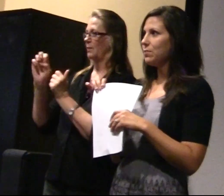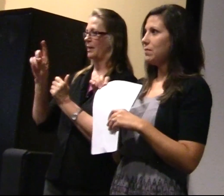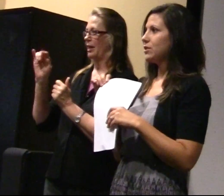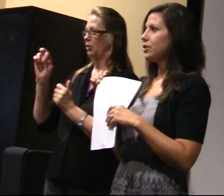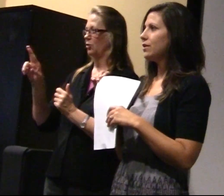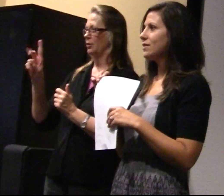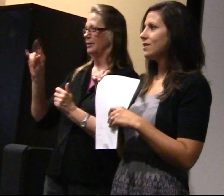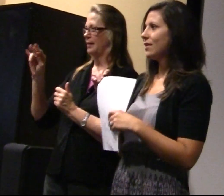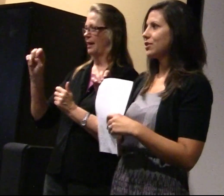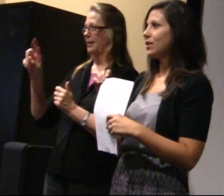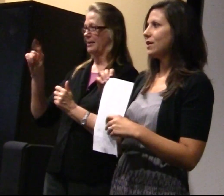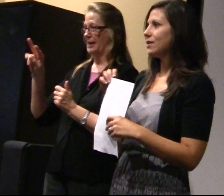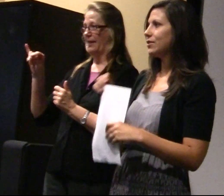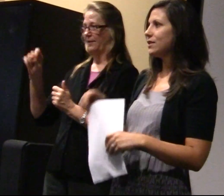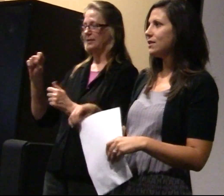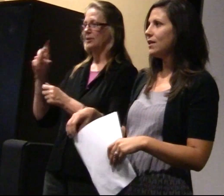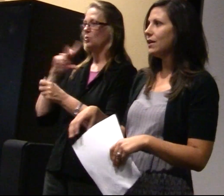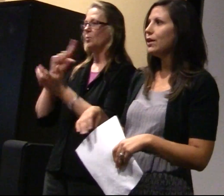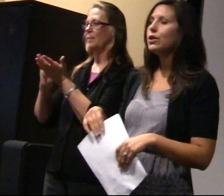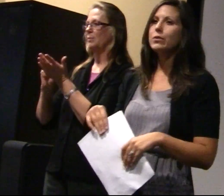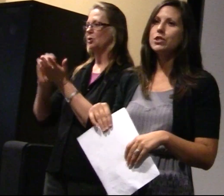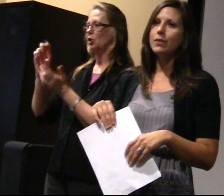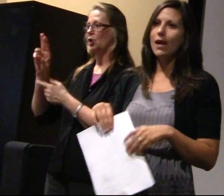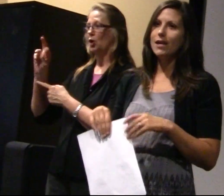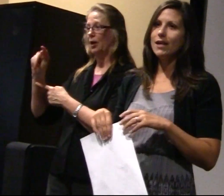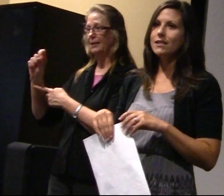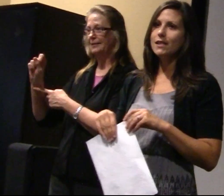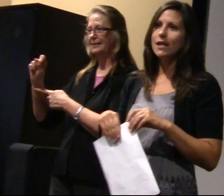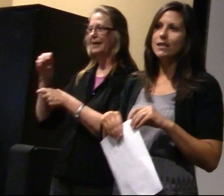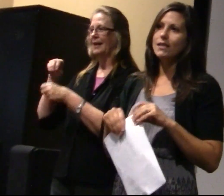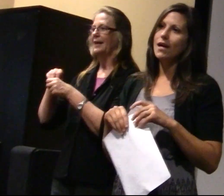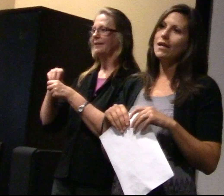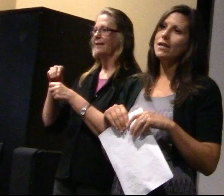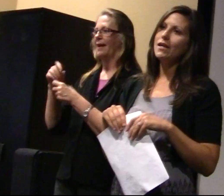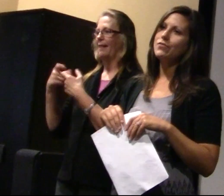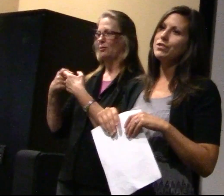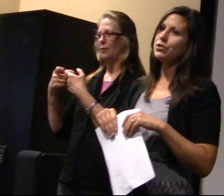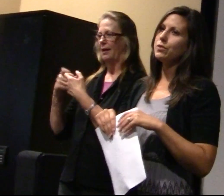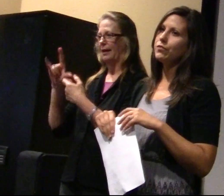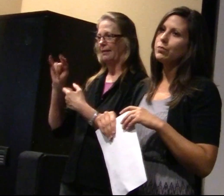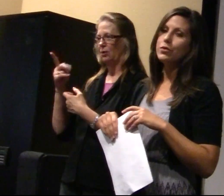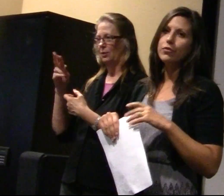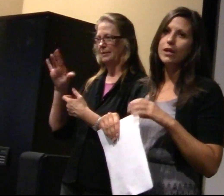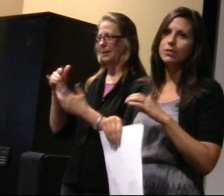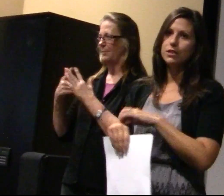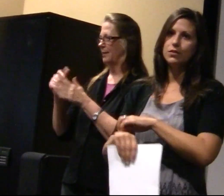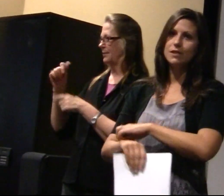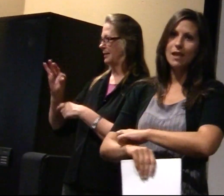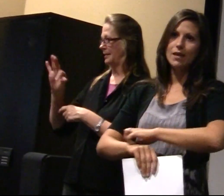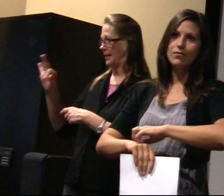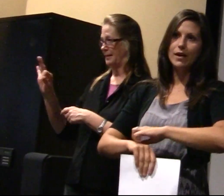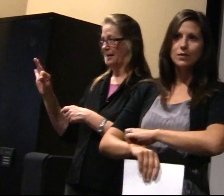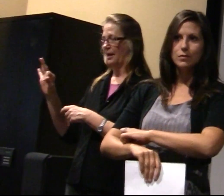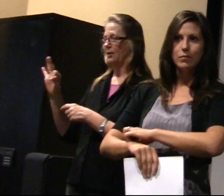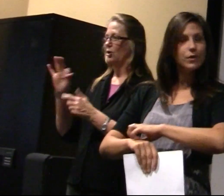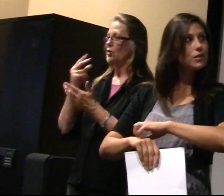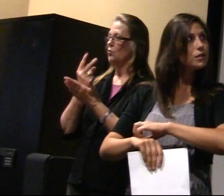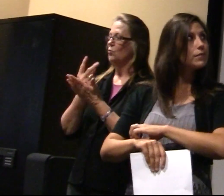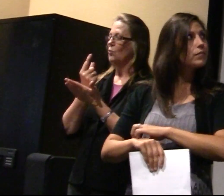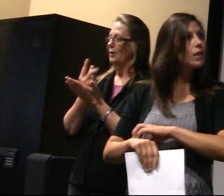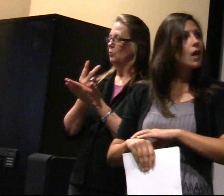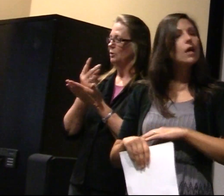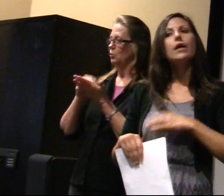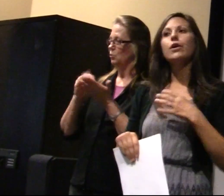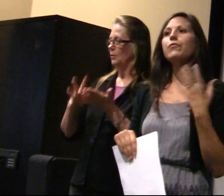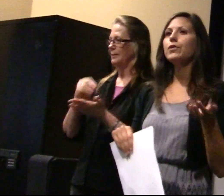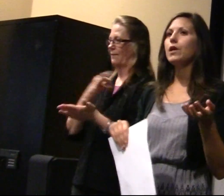Davis to publish Currents in Electronic Literacy, which began in 1999 and features work from both graduate students and faculty members.